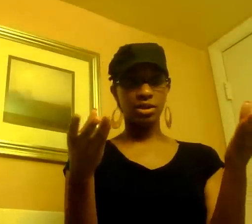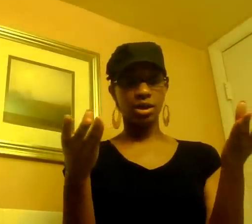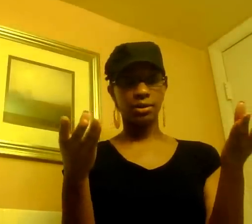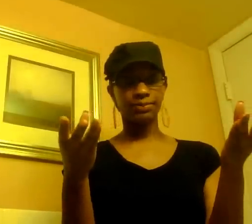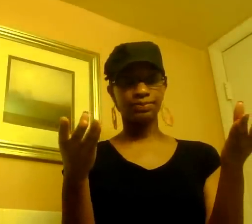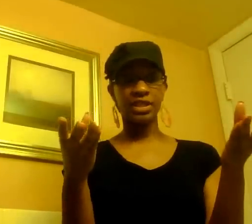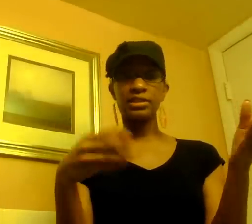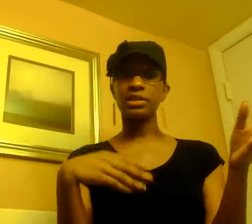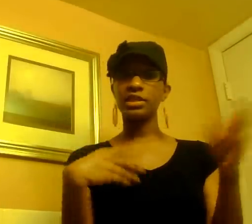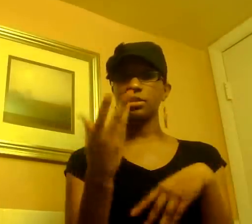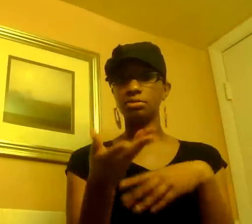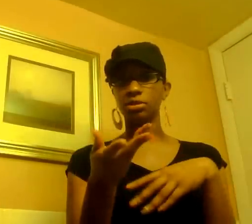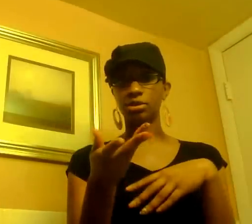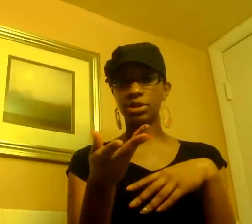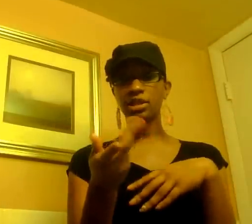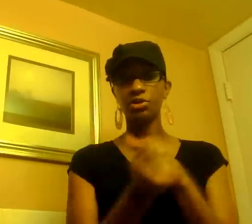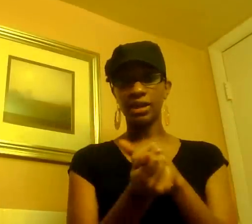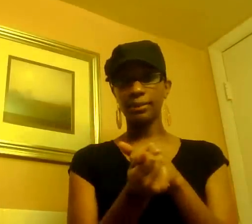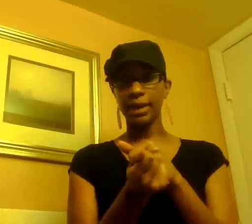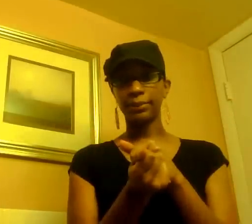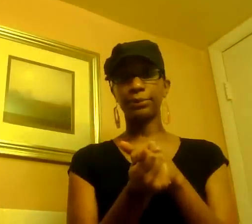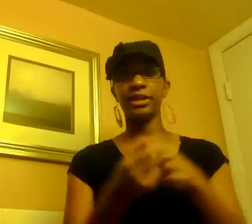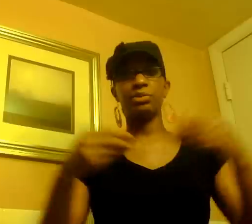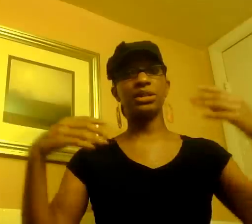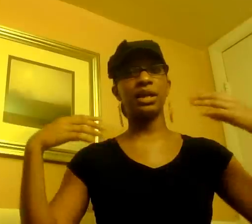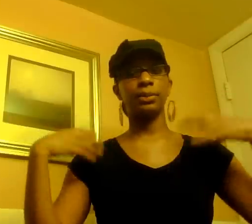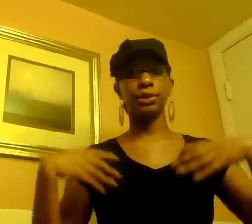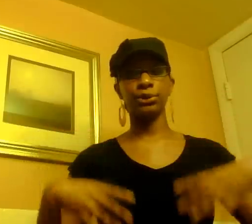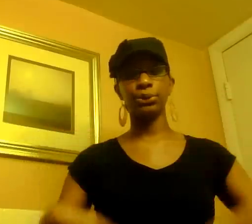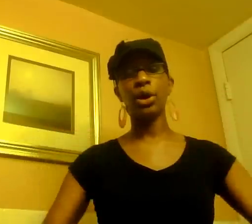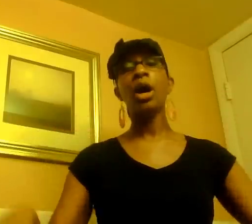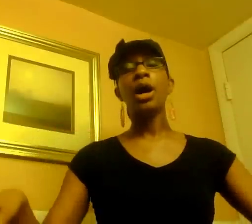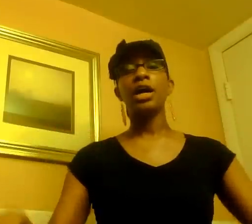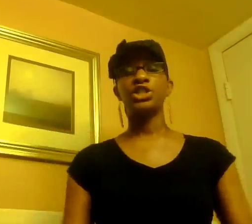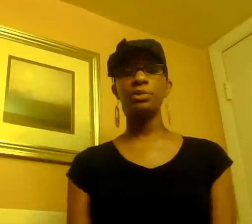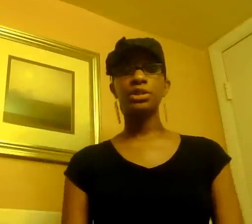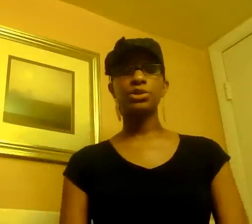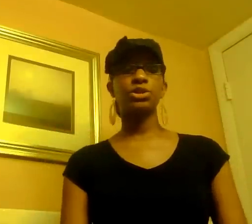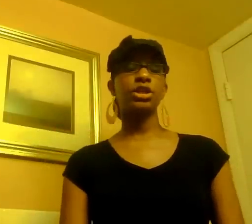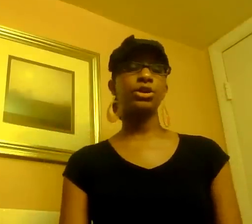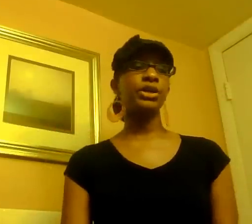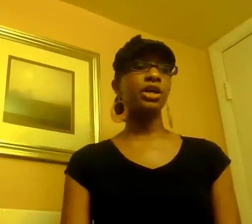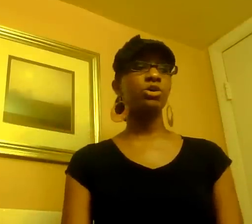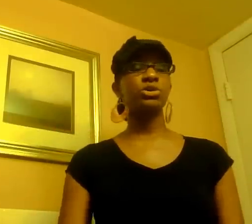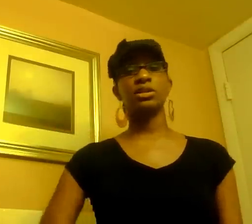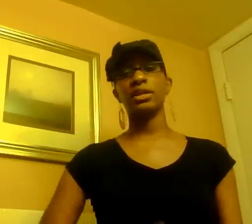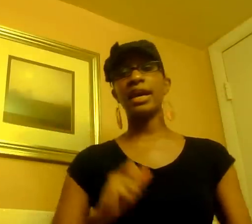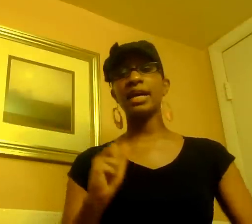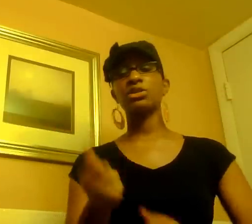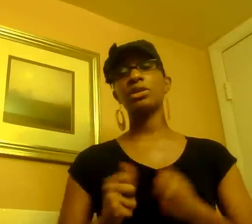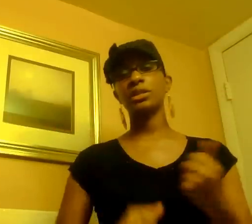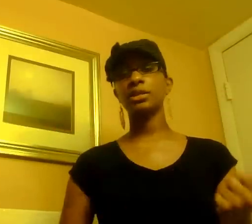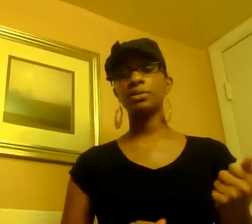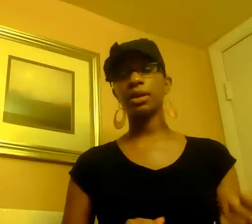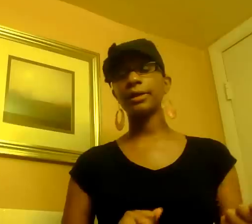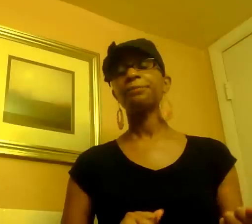um is his you know his clothing line black pyramid and it was like a blue a jumpsuit so he goes and the guys talking to him like